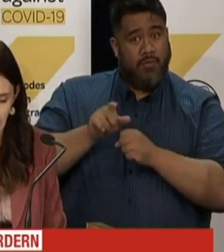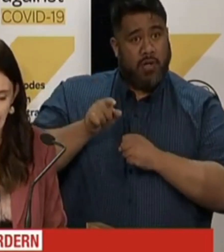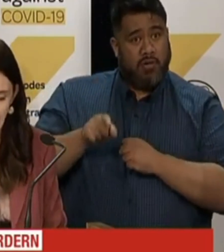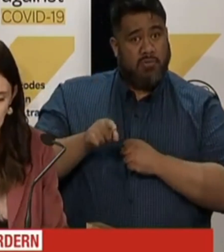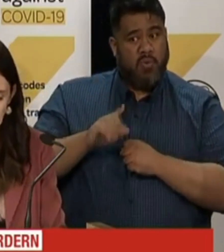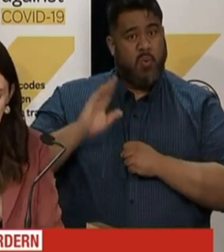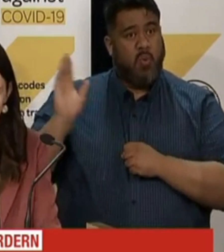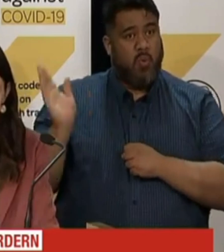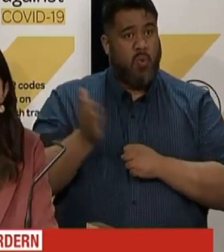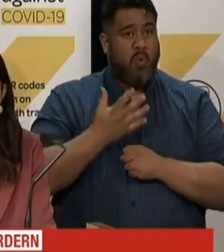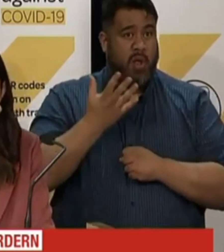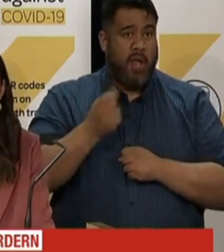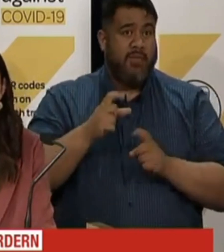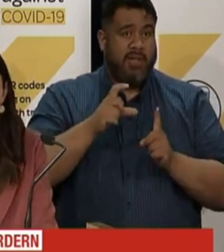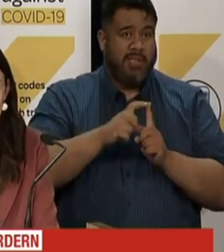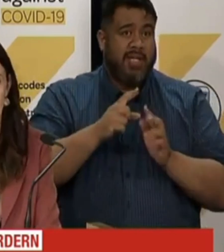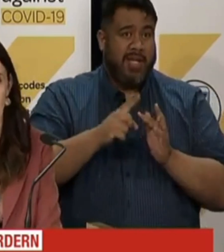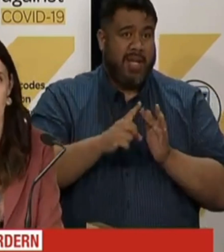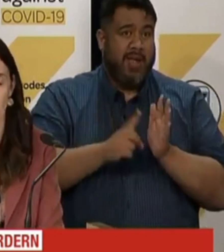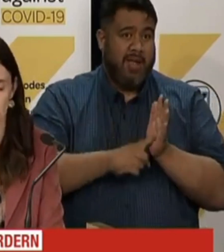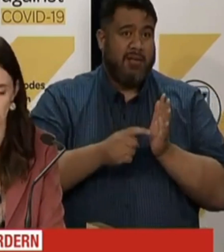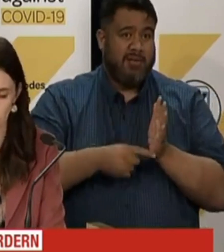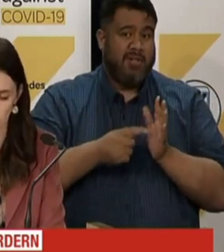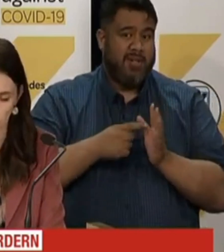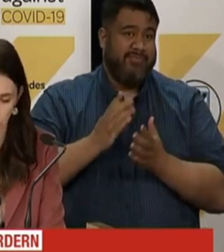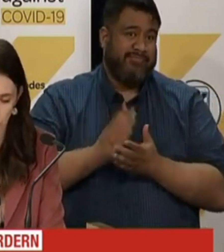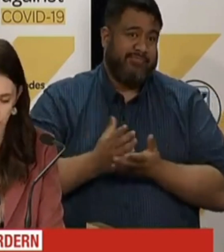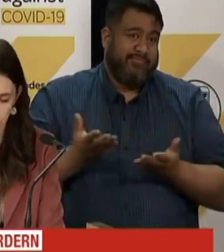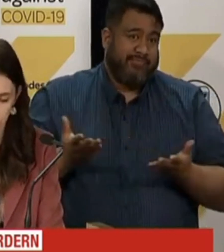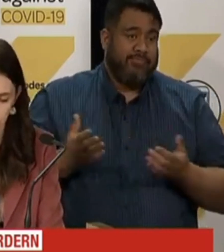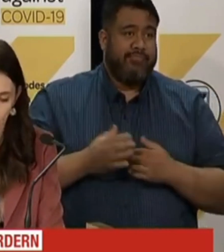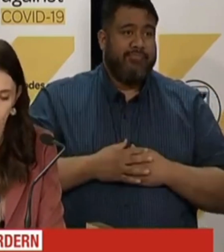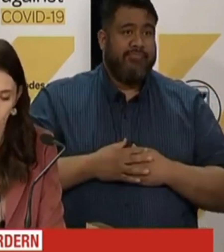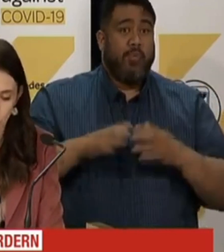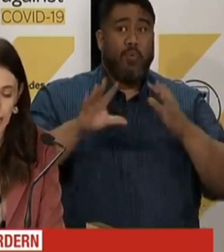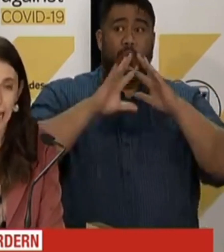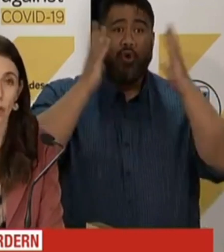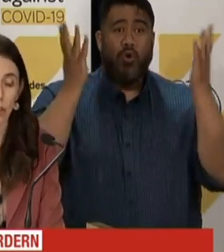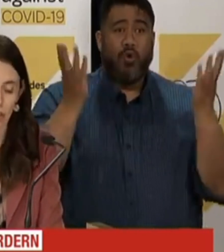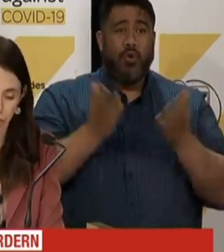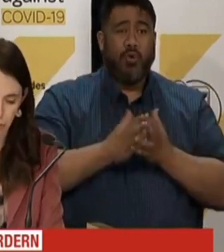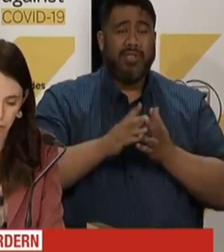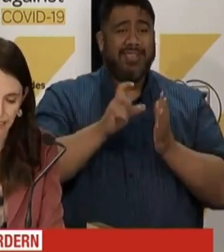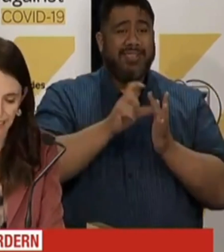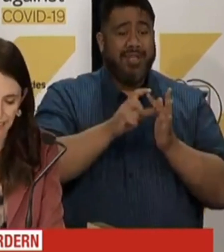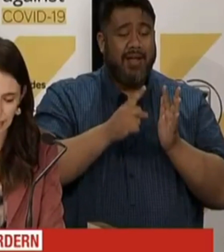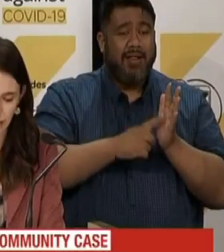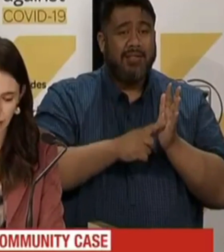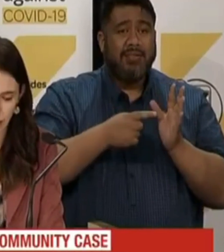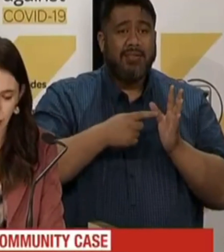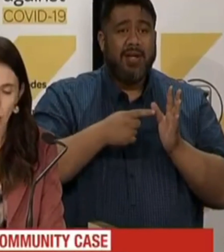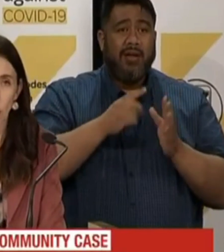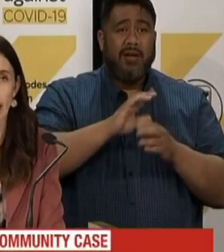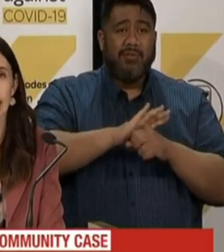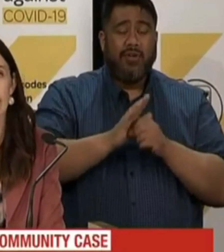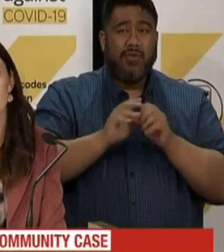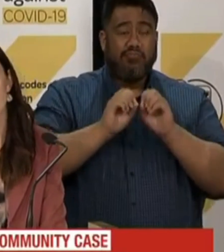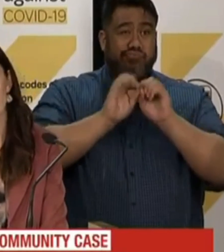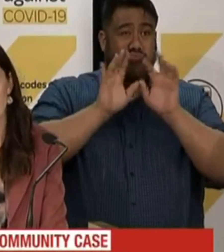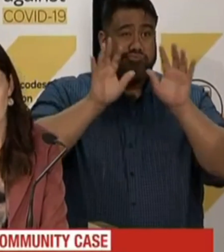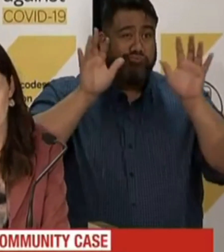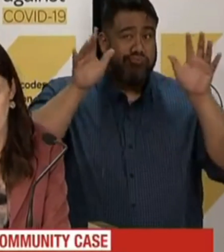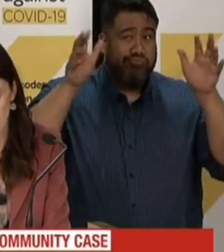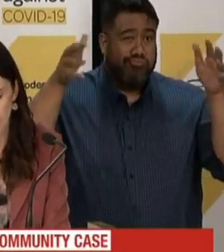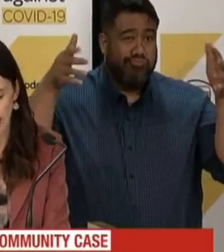and Delta is surging around the world. While we cannot confirm it yet, we